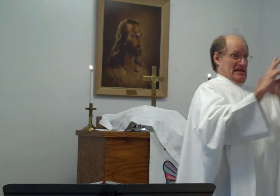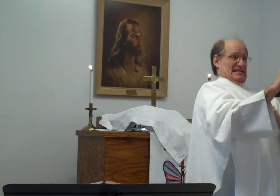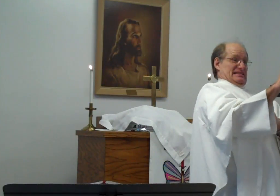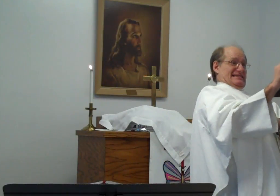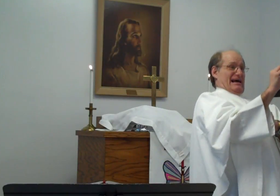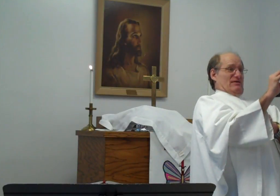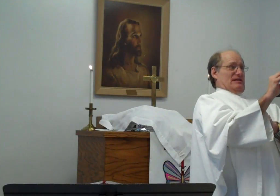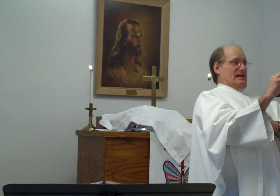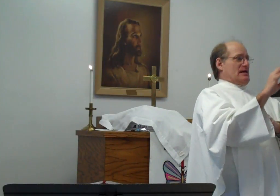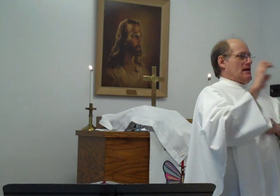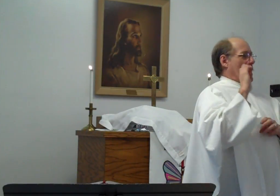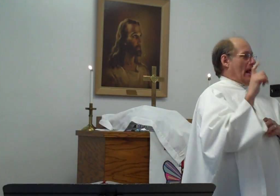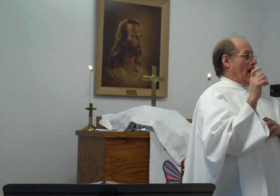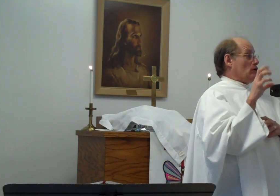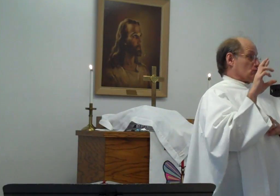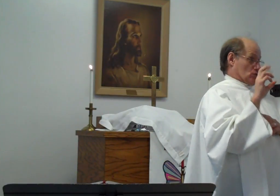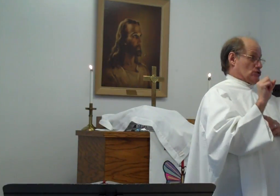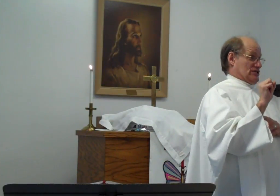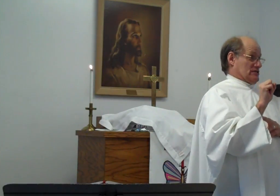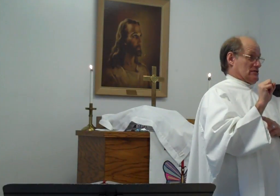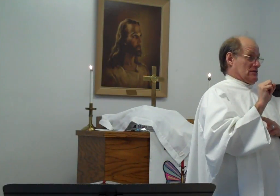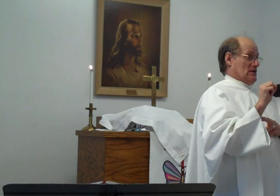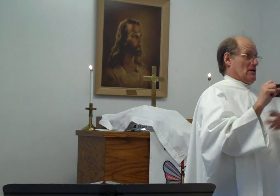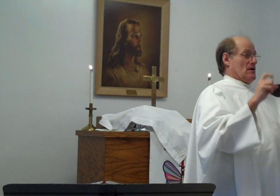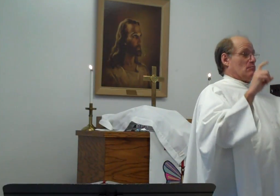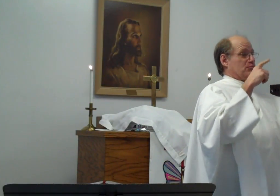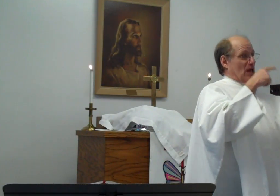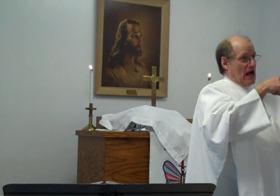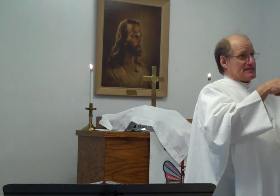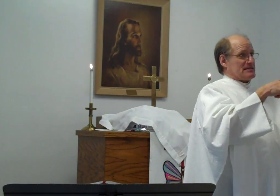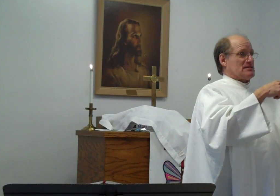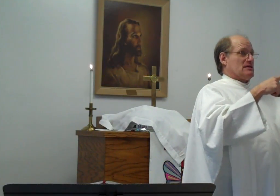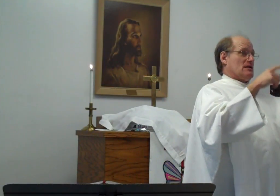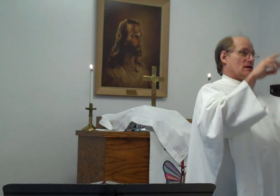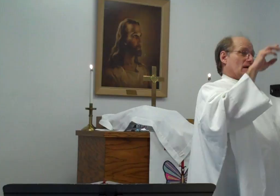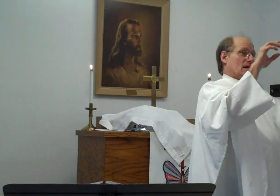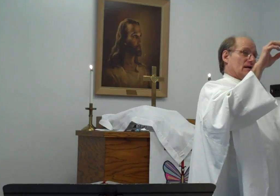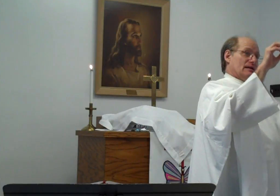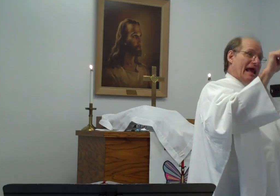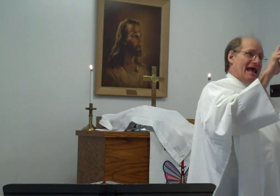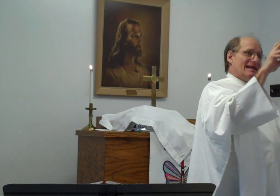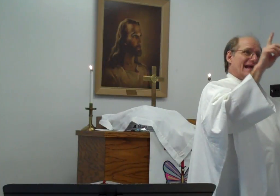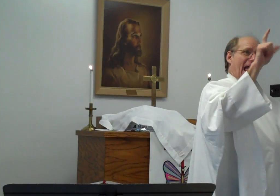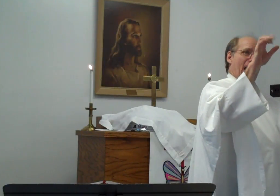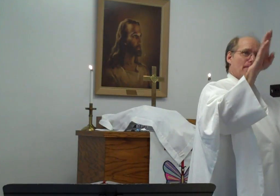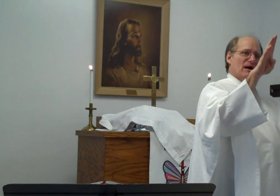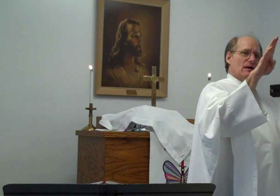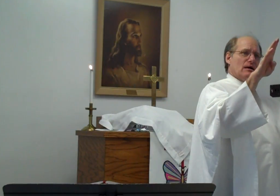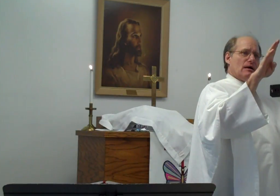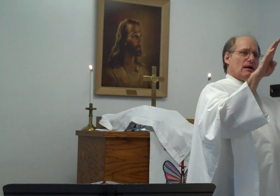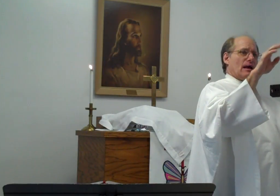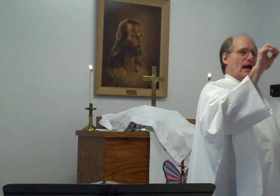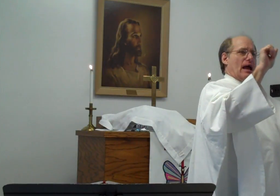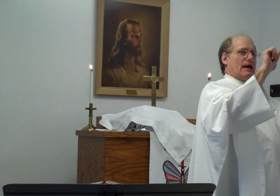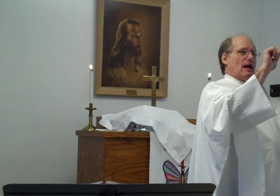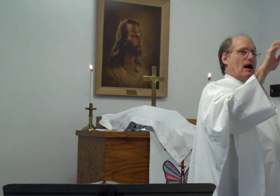70 elders plus Nadab and